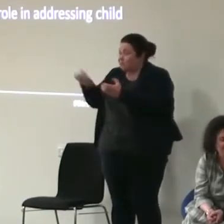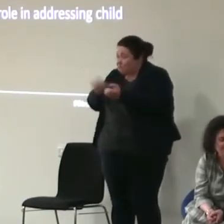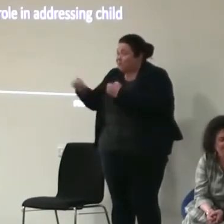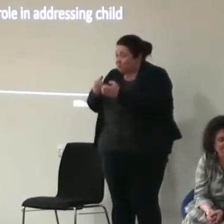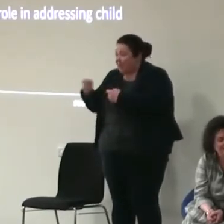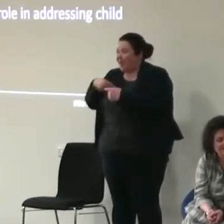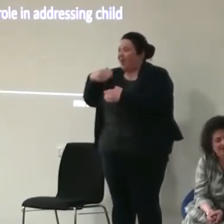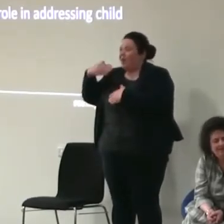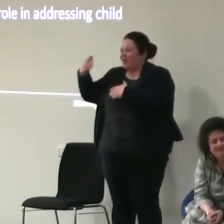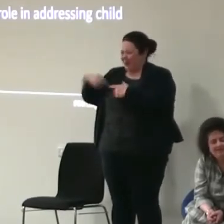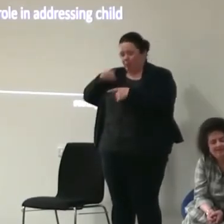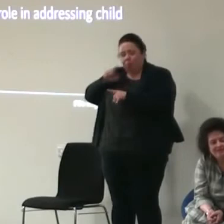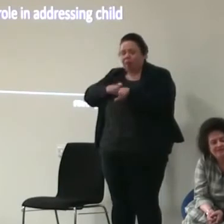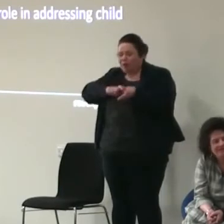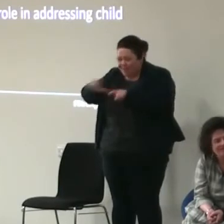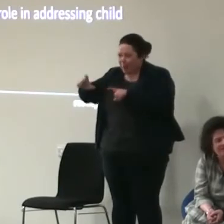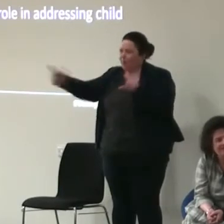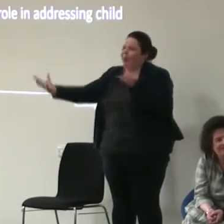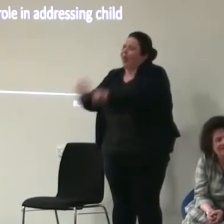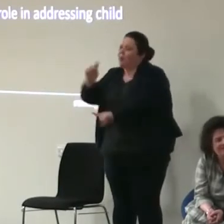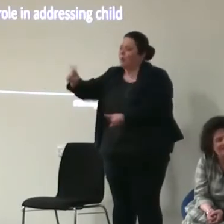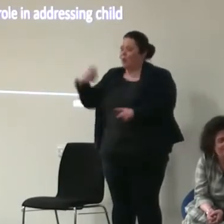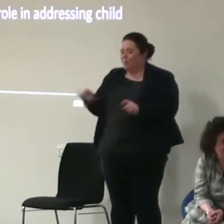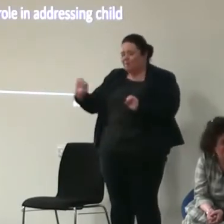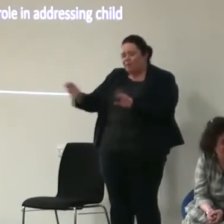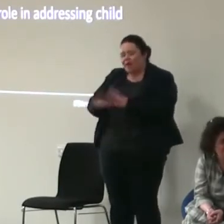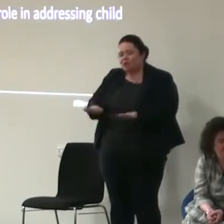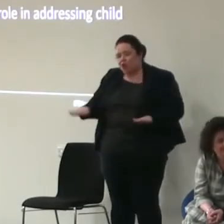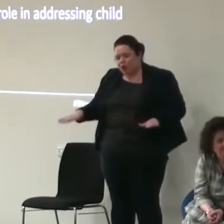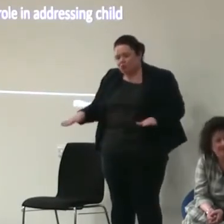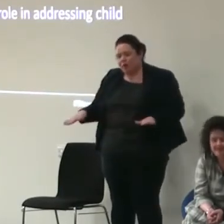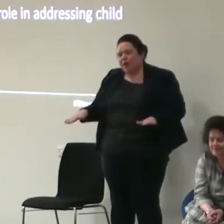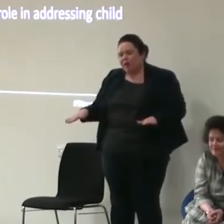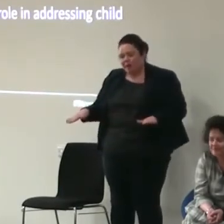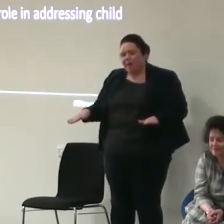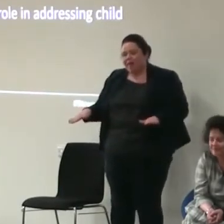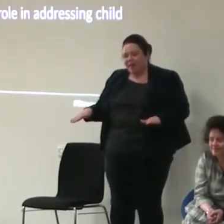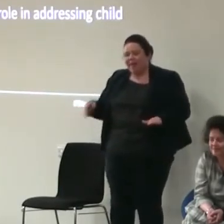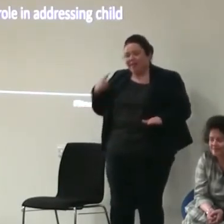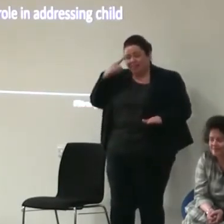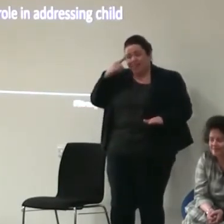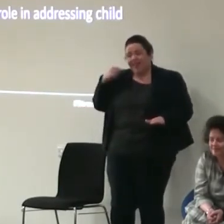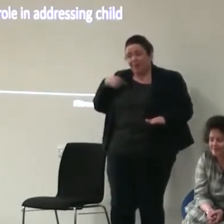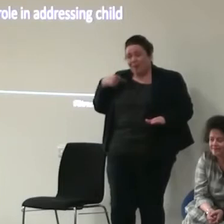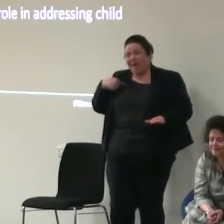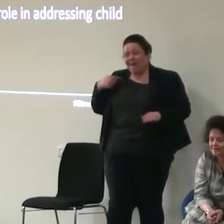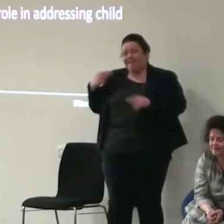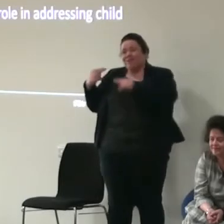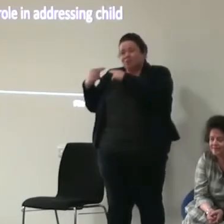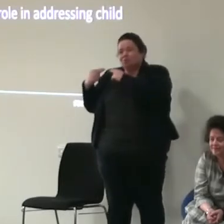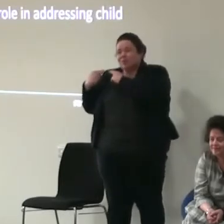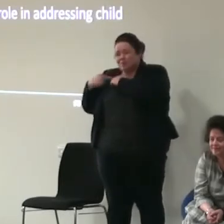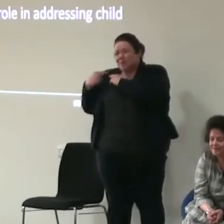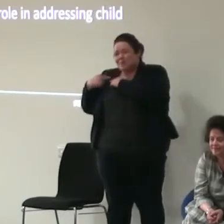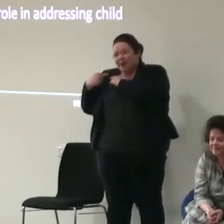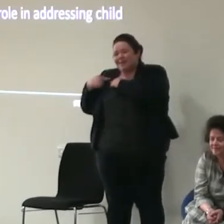and will go and get what they want for their children and i think i think we have got a responsibility i take the point